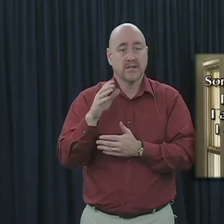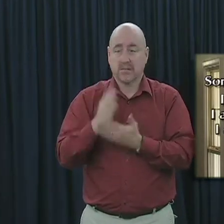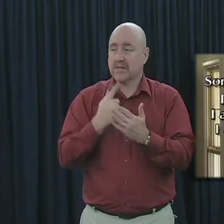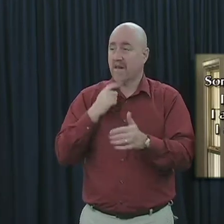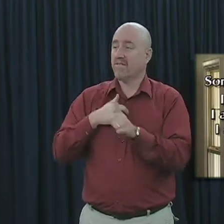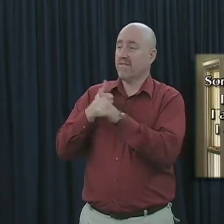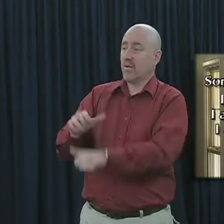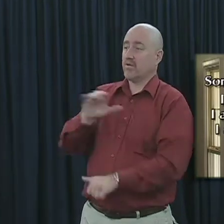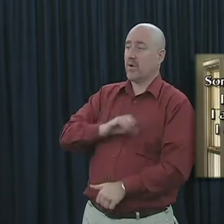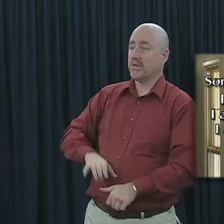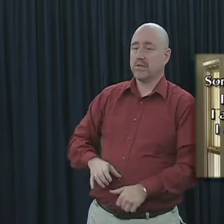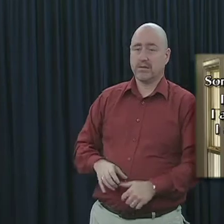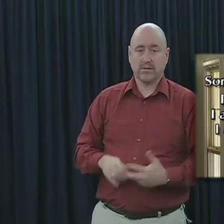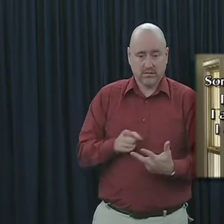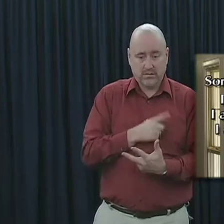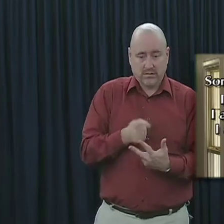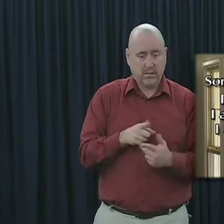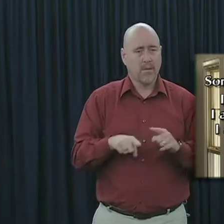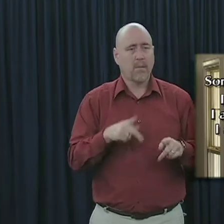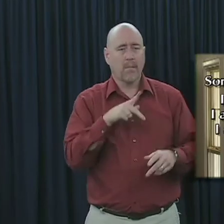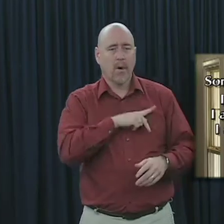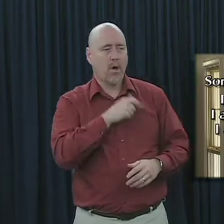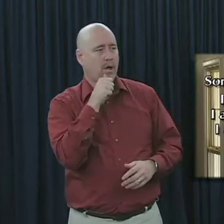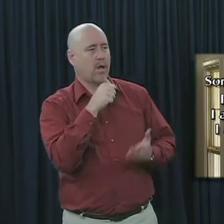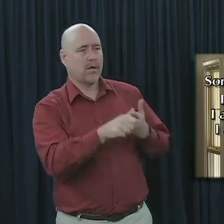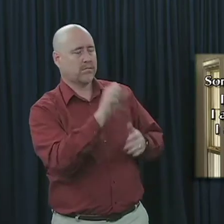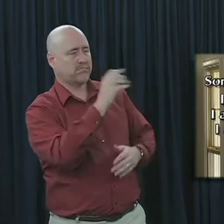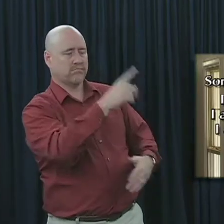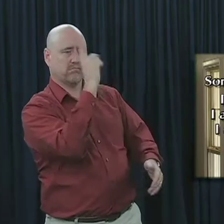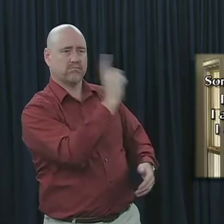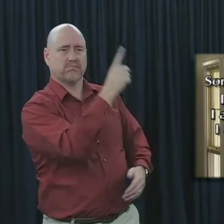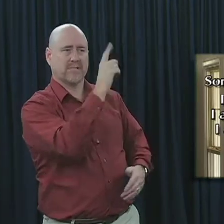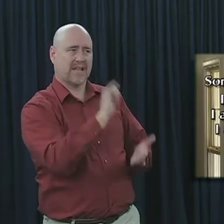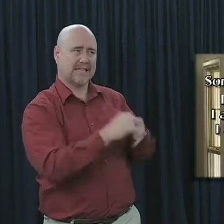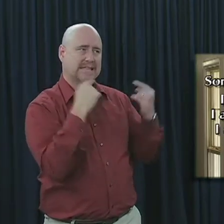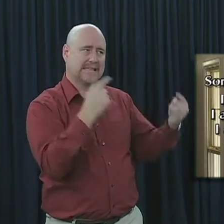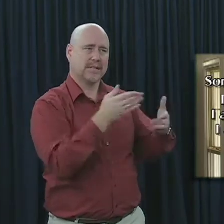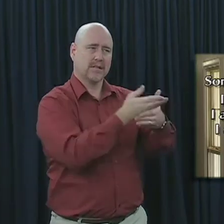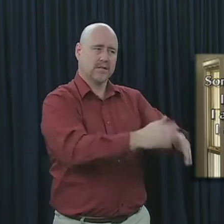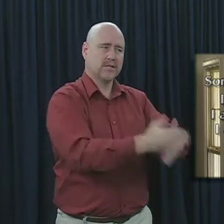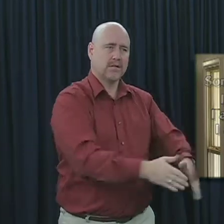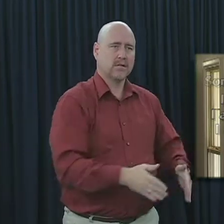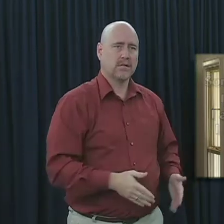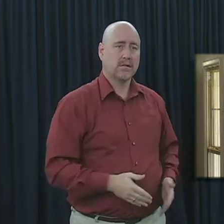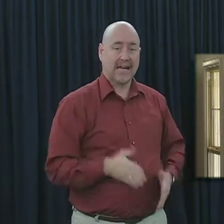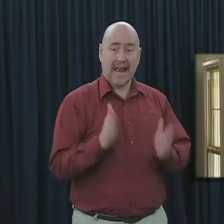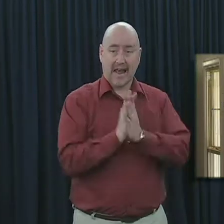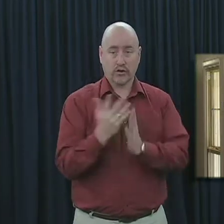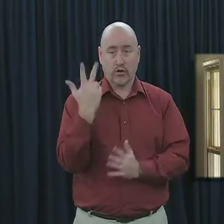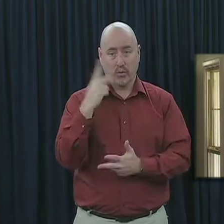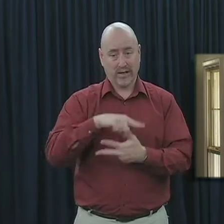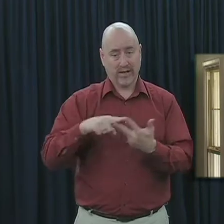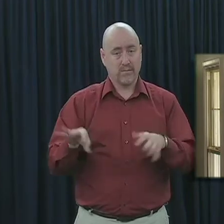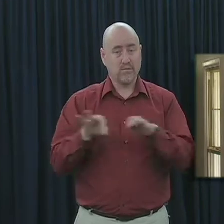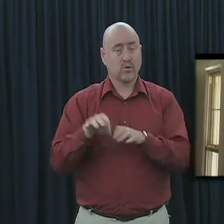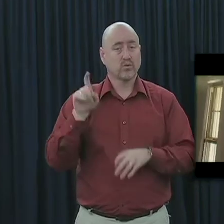I am of Christ. And yet, Paul wrote and denounced this sinful division by asking three very important